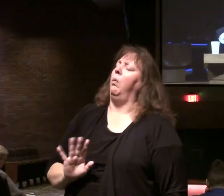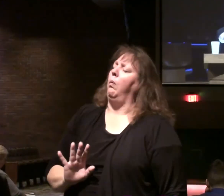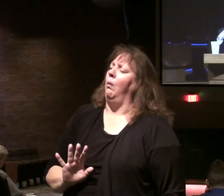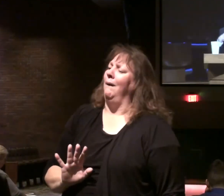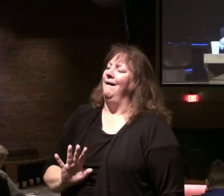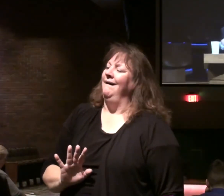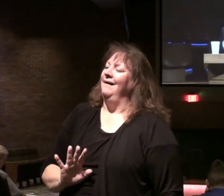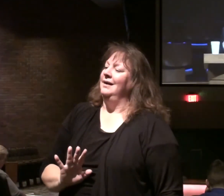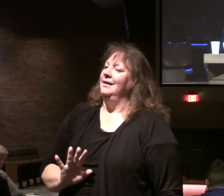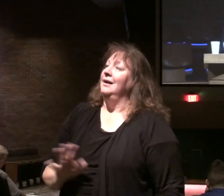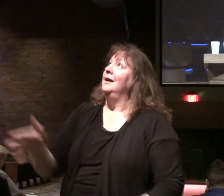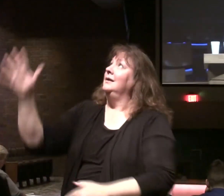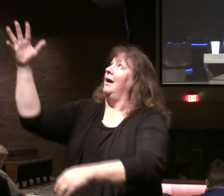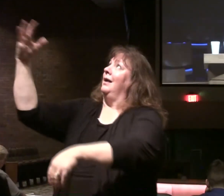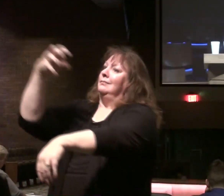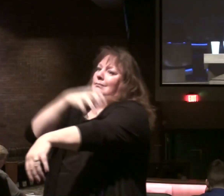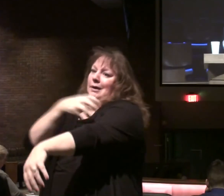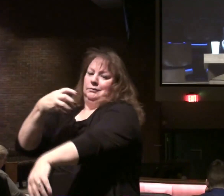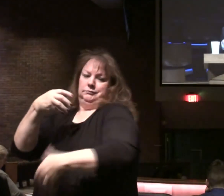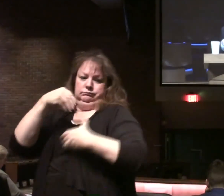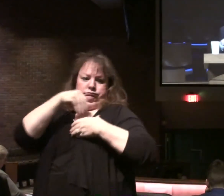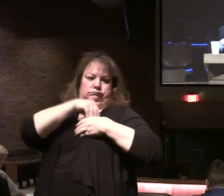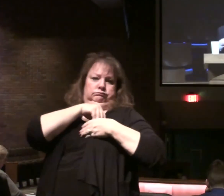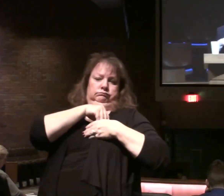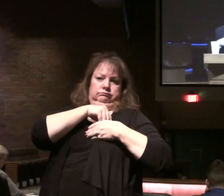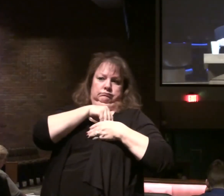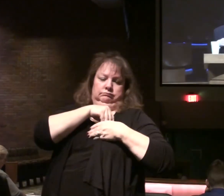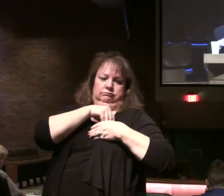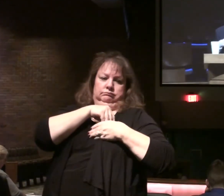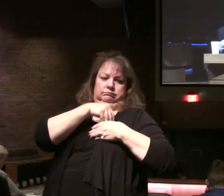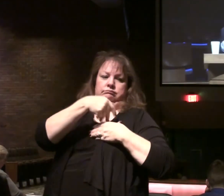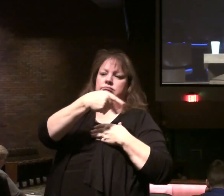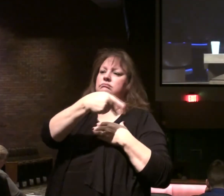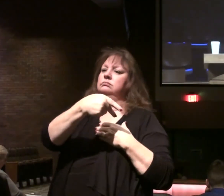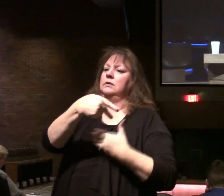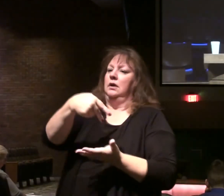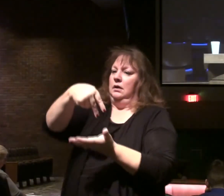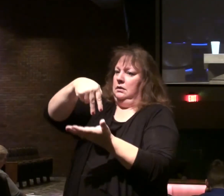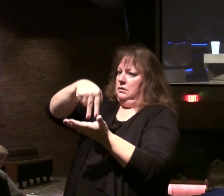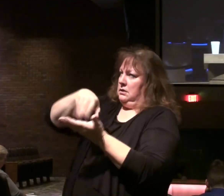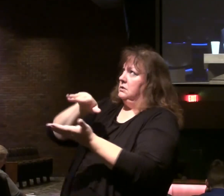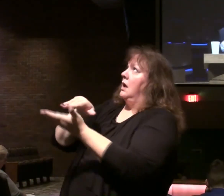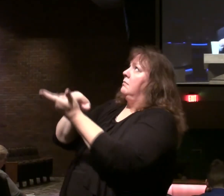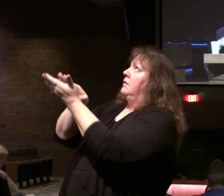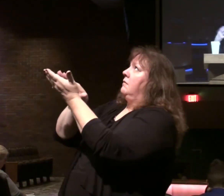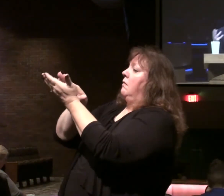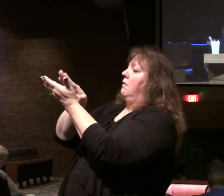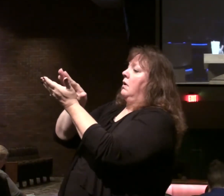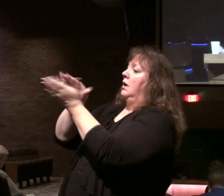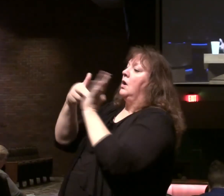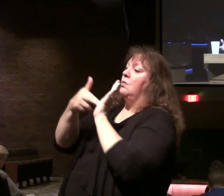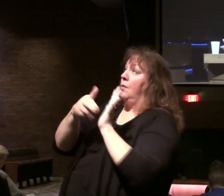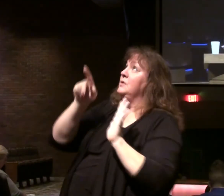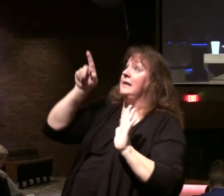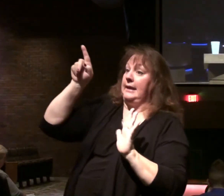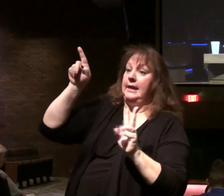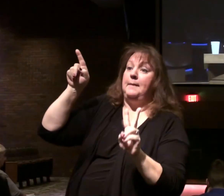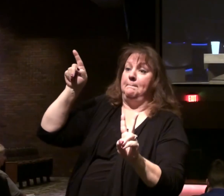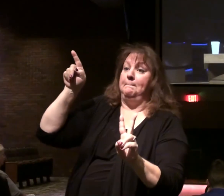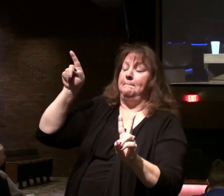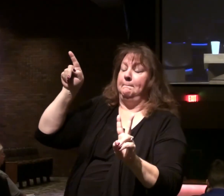Because they're many. Empowered by the spirit. They are there. stand before the Lord. They are his representatives.